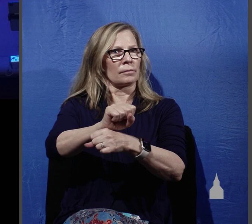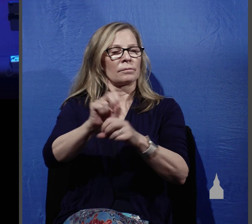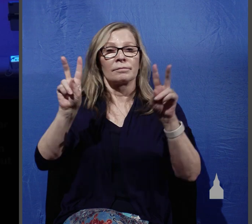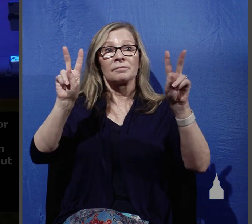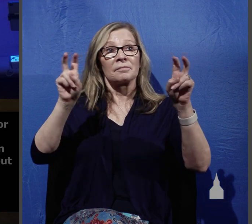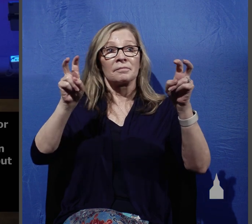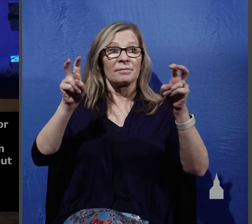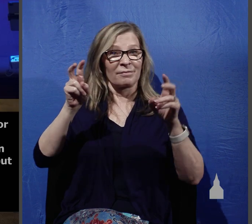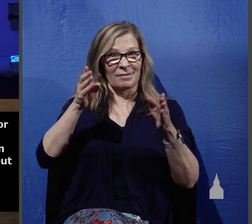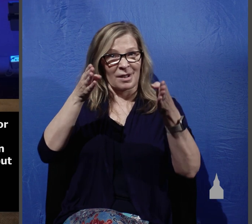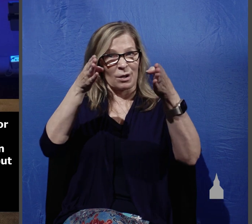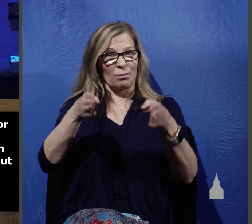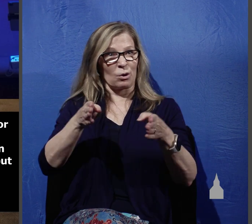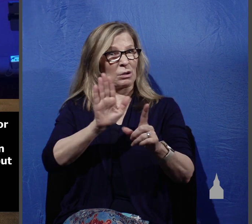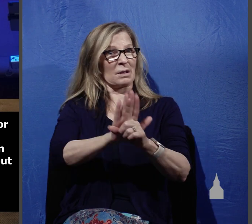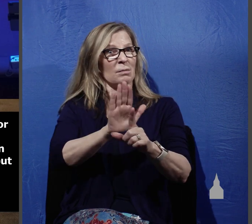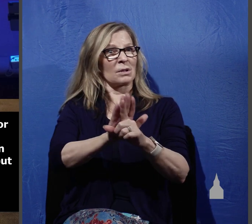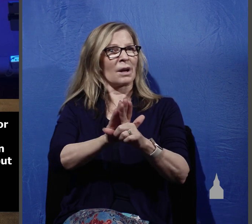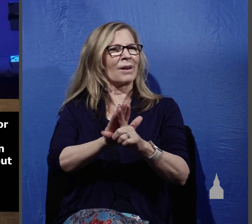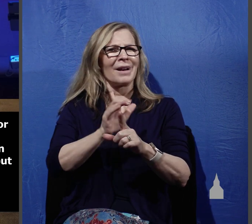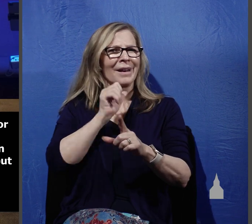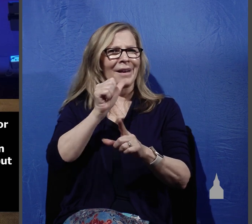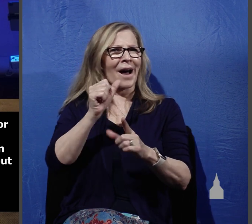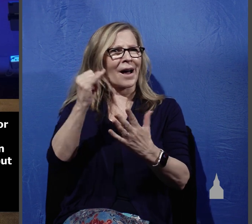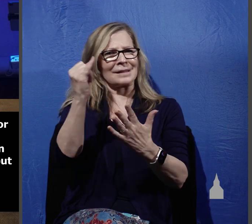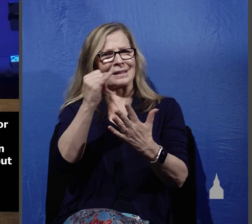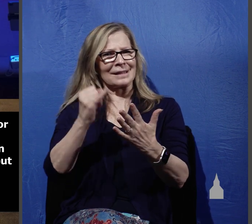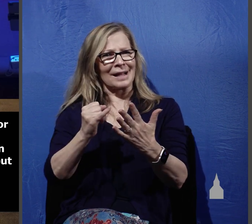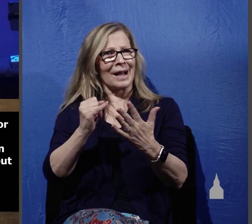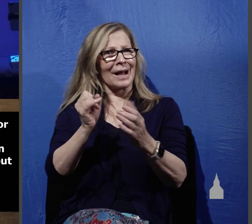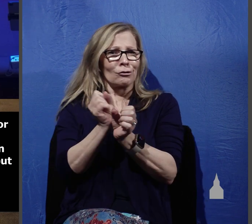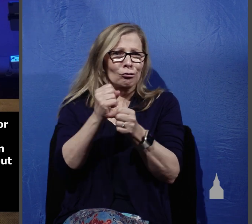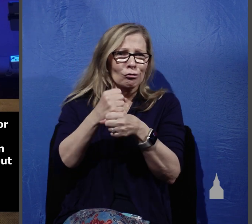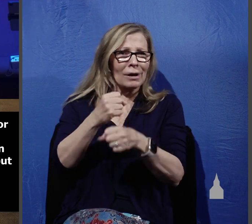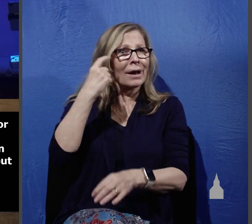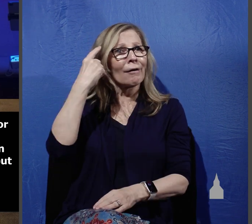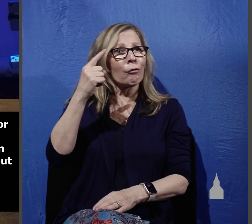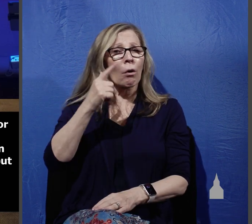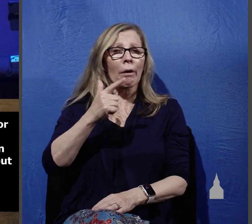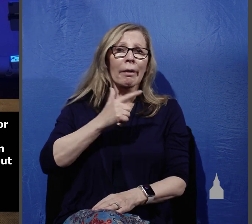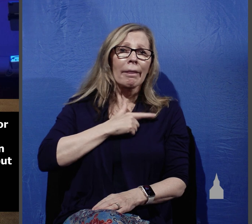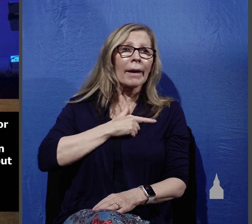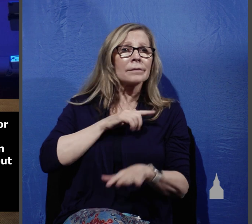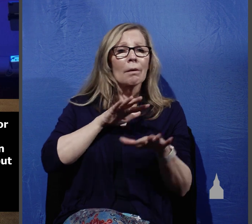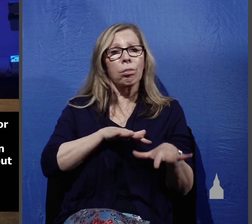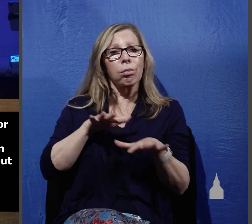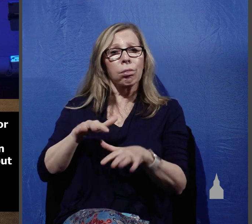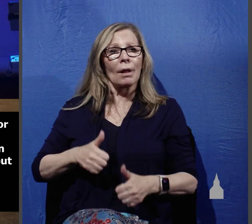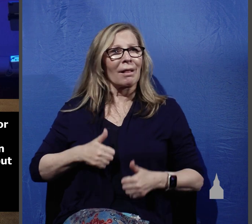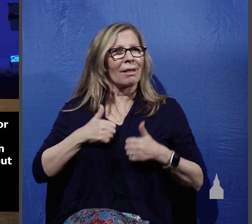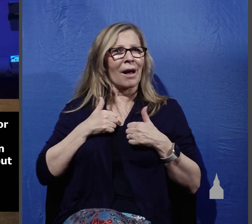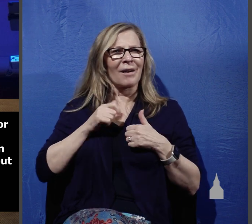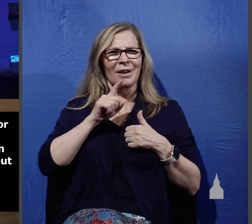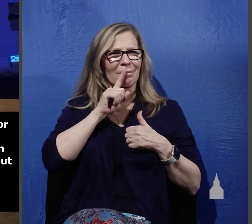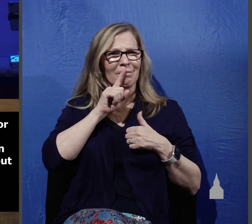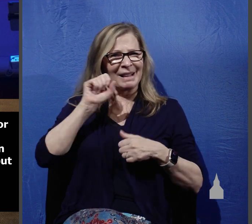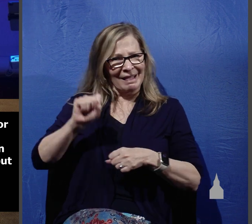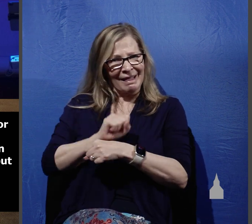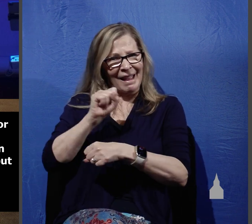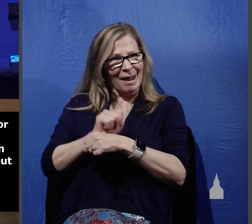made for an idle life. Labor is evidently his proper condition. Even when man was perfect, he was placed in